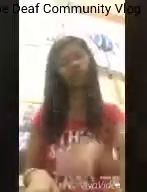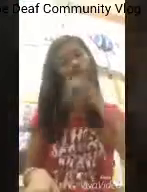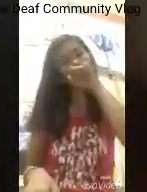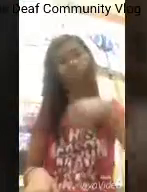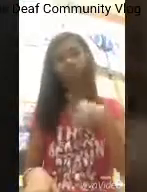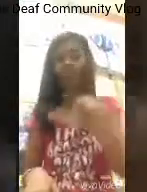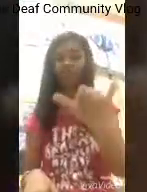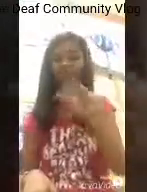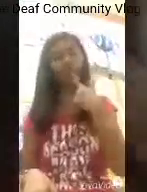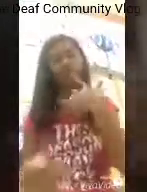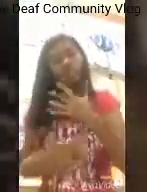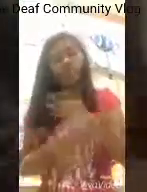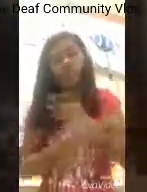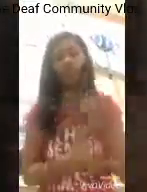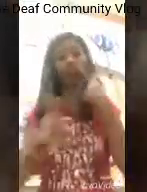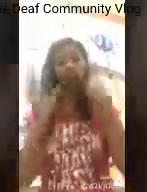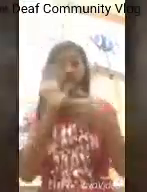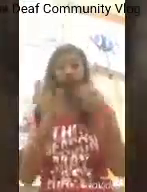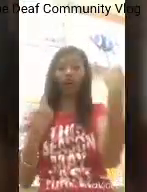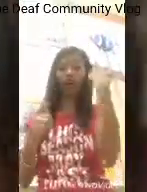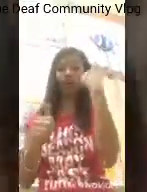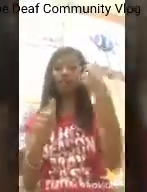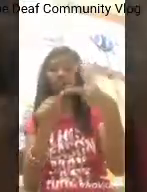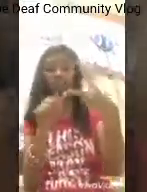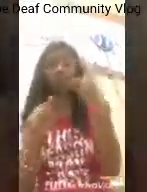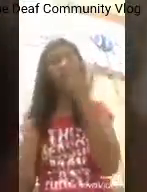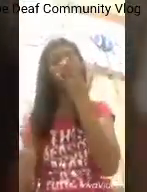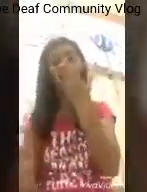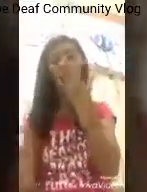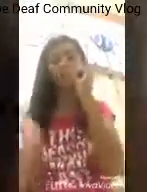I'm going use these to-one. I use this one and it's not It's easy to It's